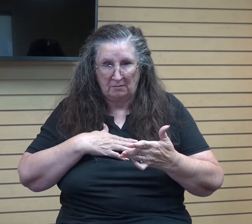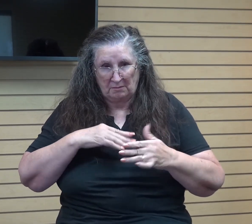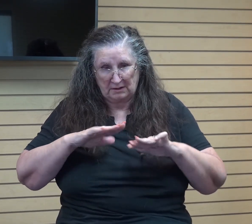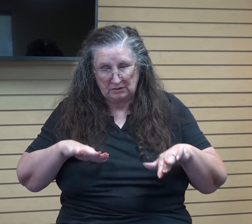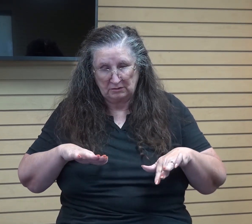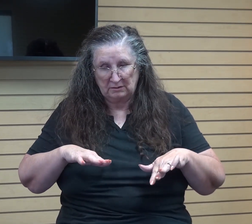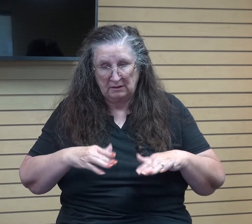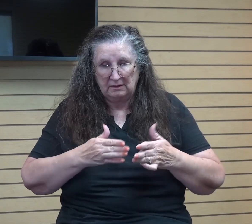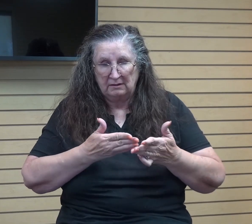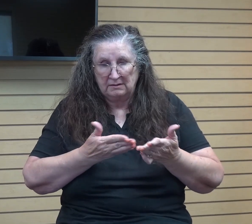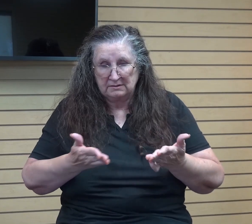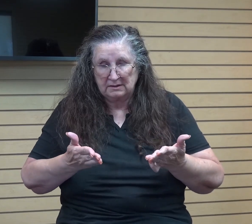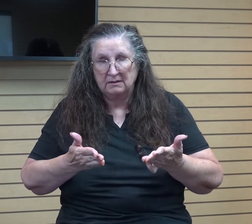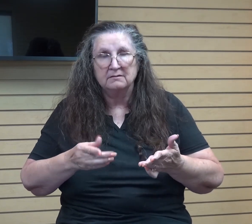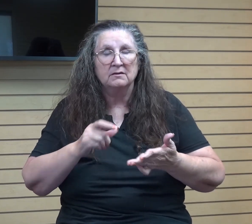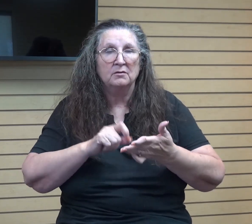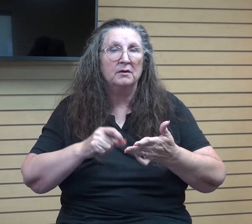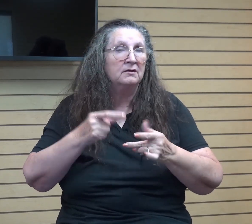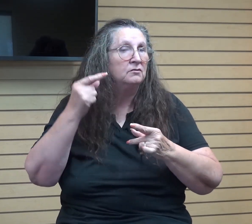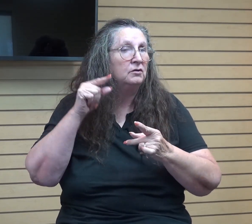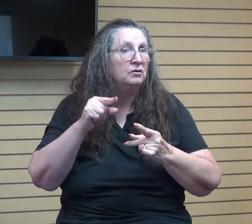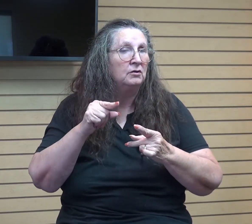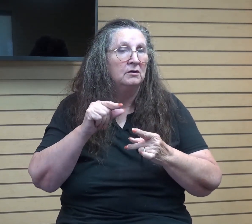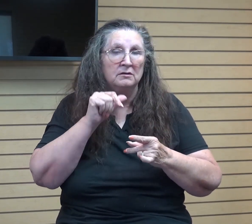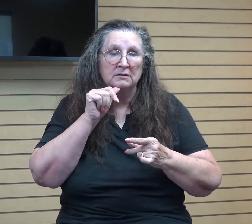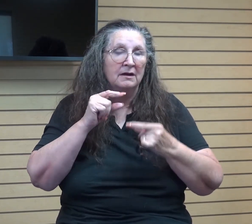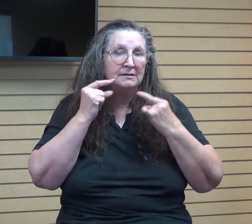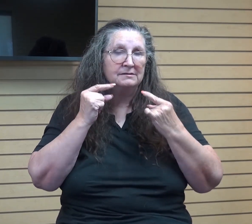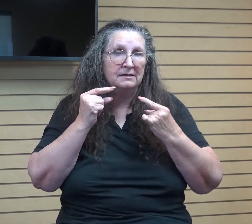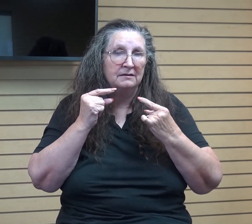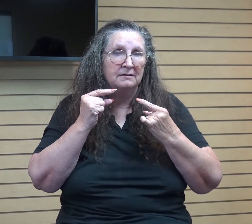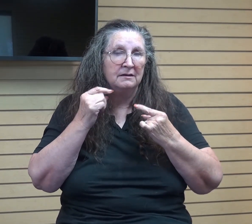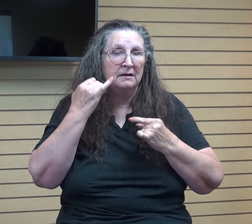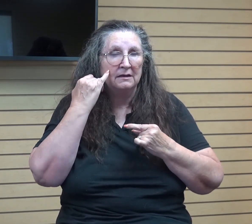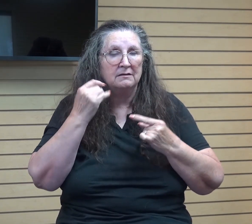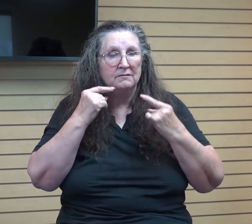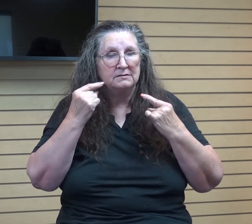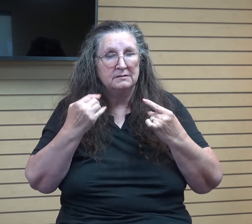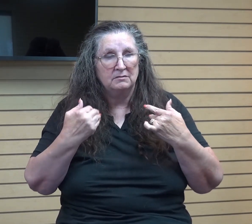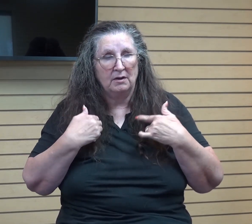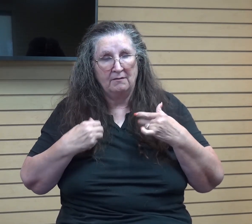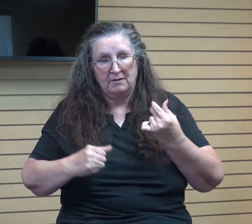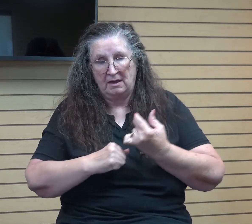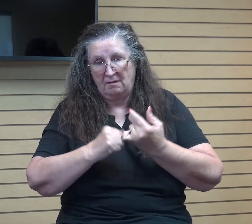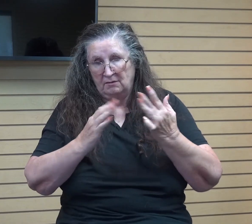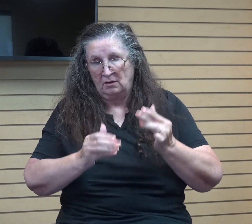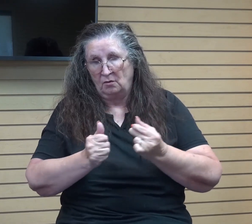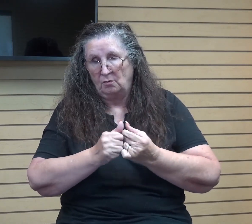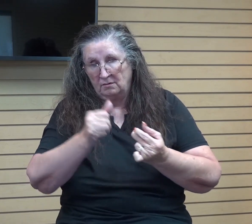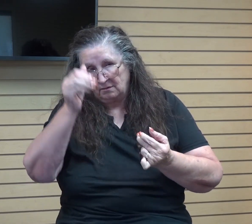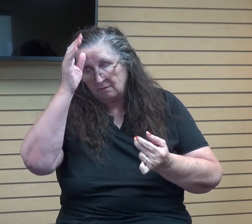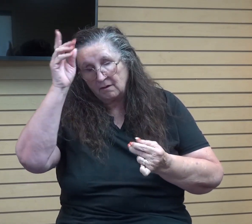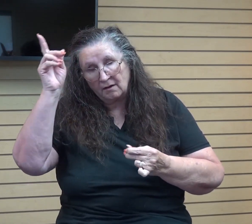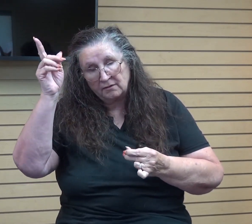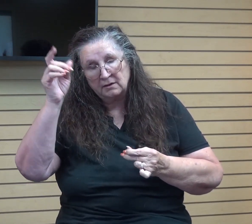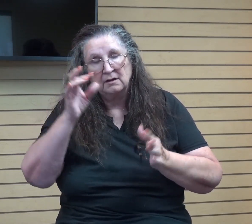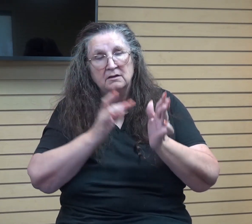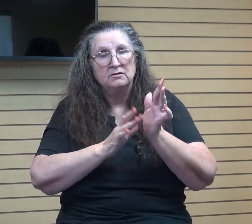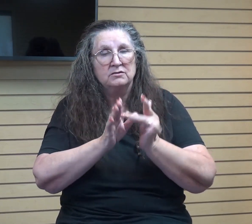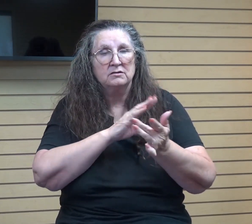things I write to you so that you may not sin. And if anyone sins, we have an advocate with the Father, Jesus Christ the Righteousness.